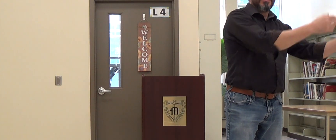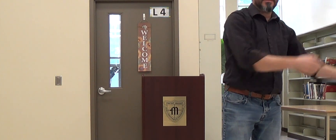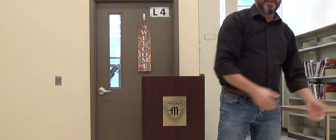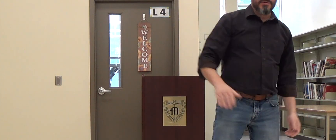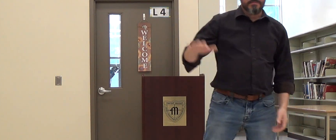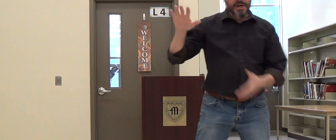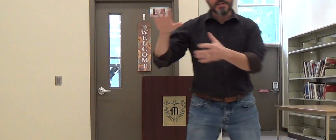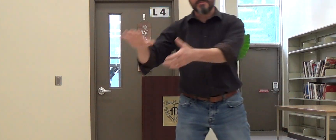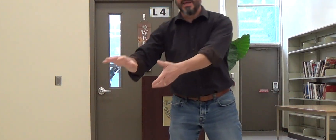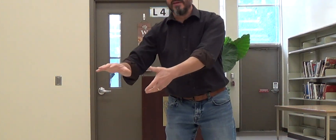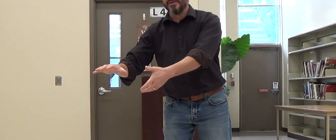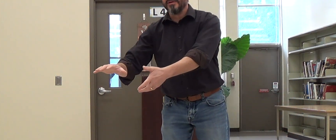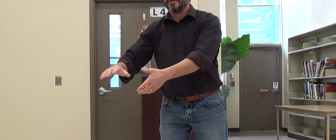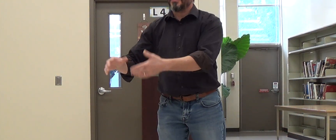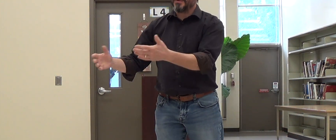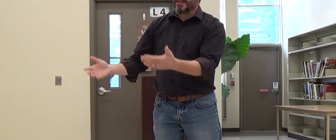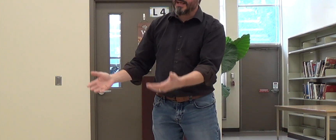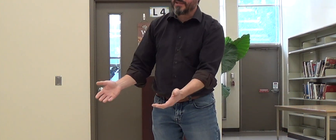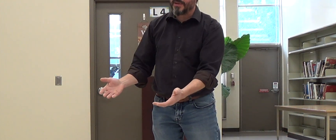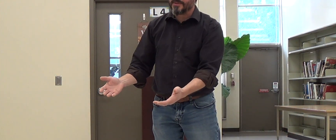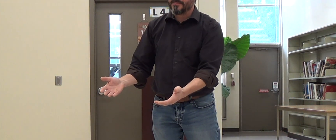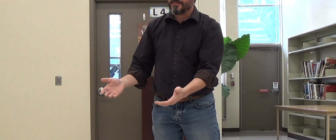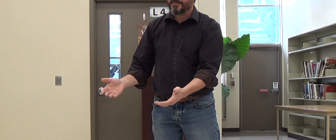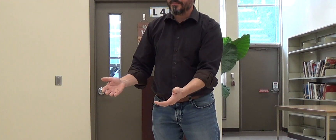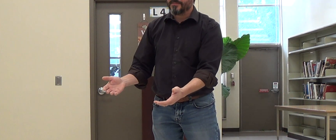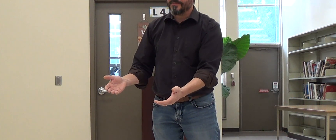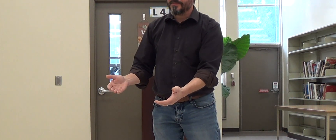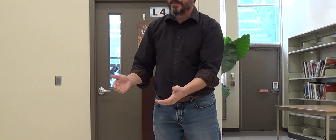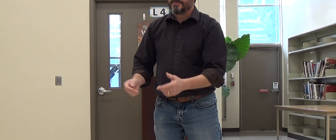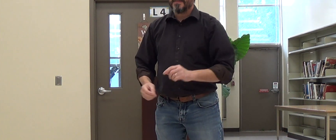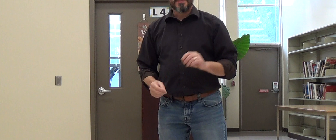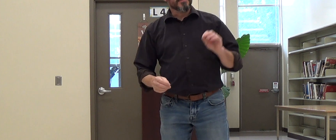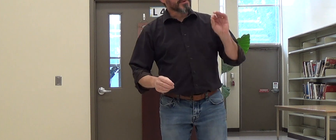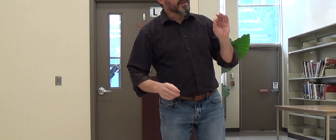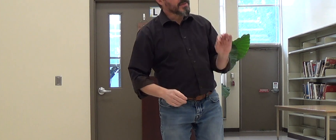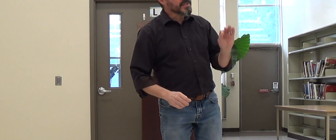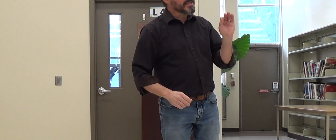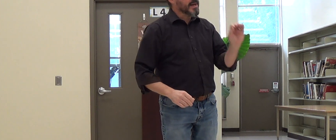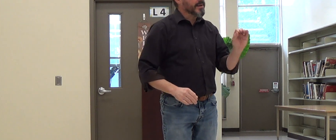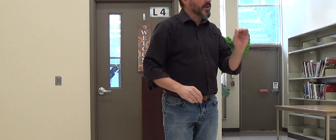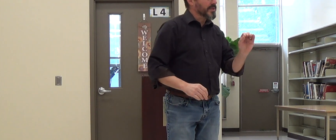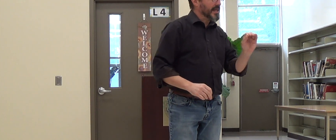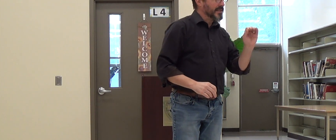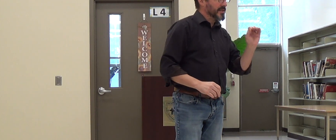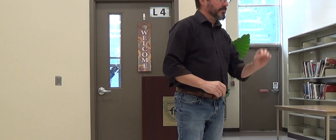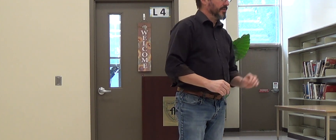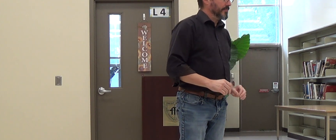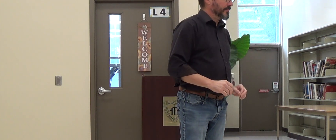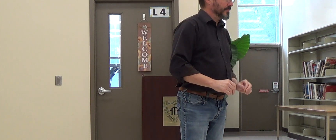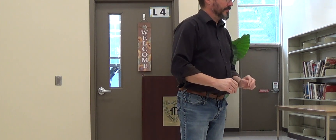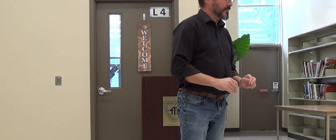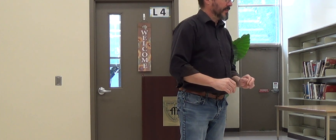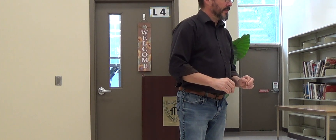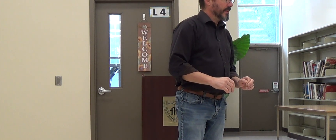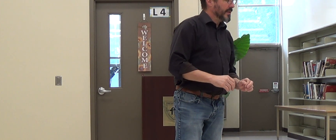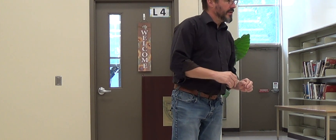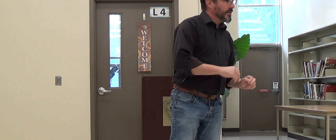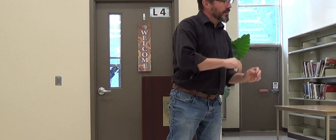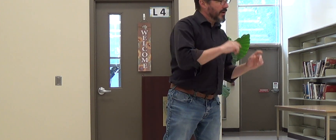If you punish a behavior, you'll get less of it. The problem is it's not always that simple. You don't